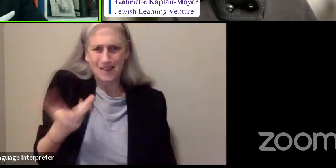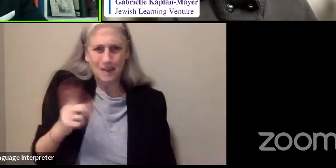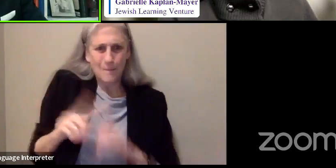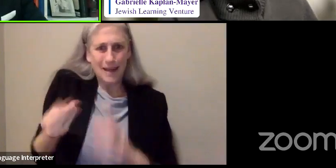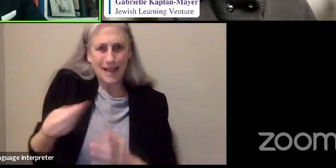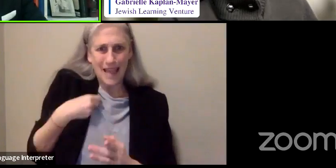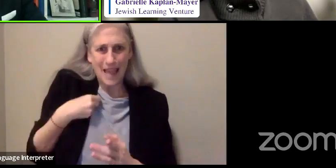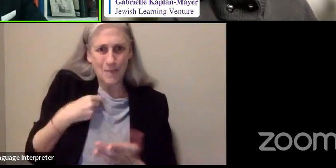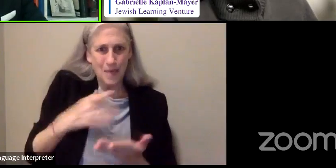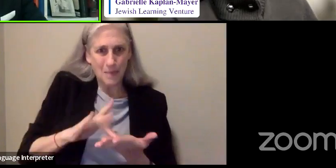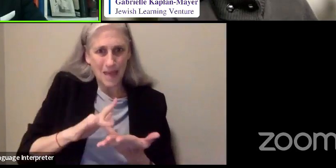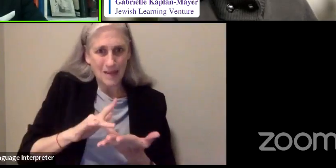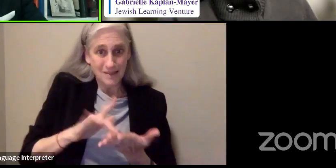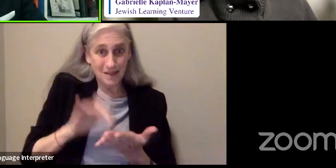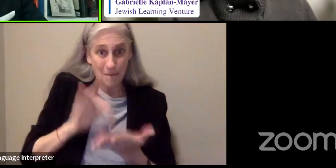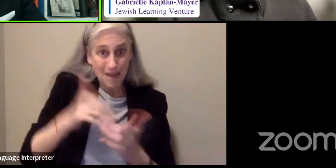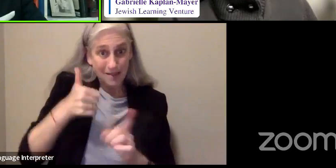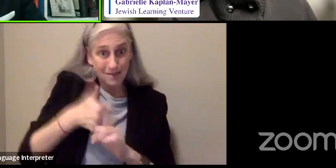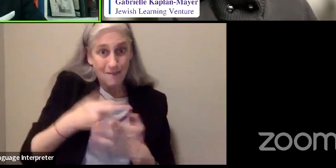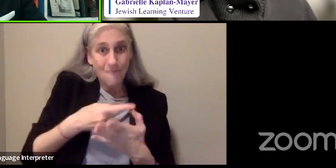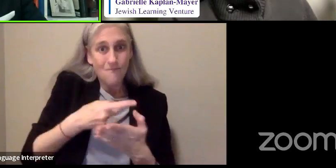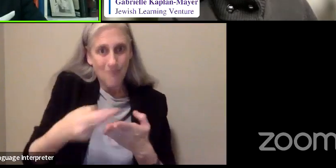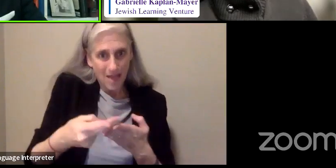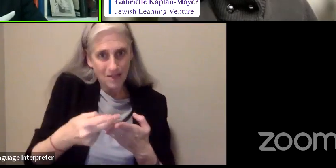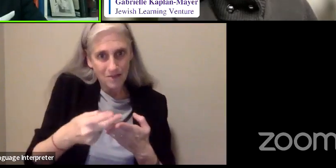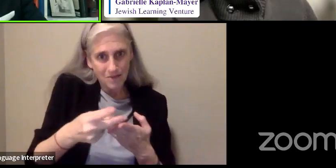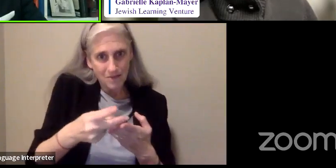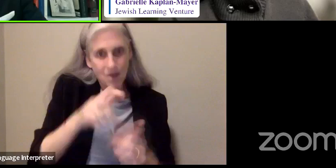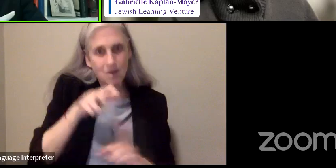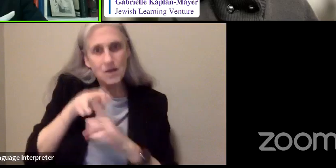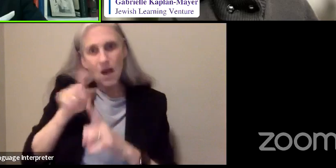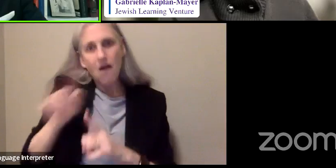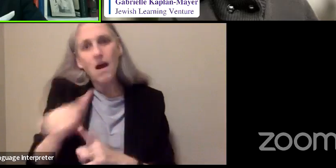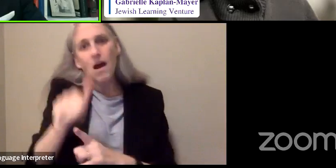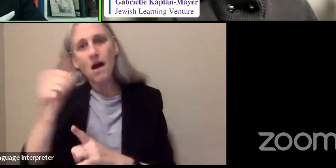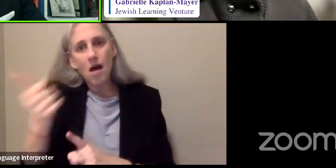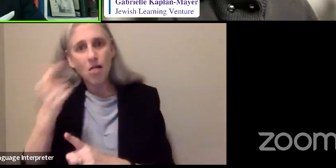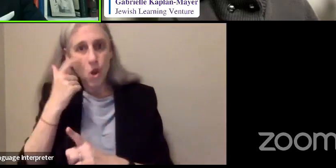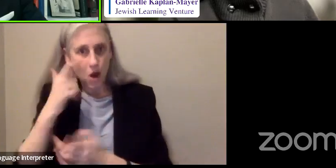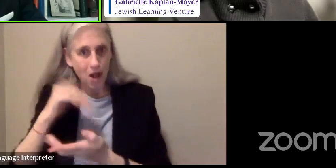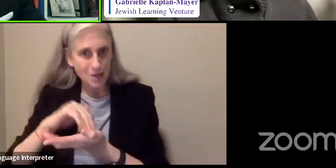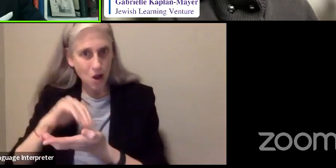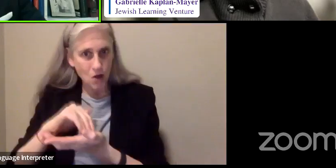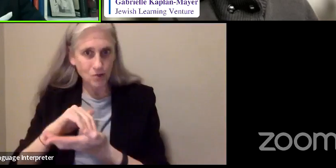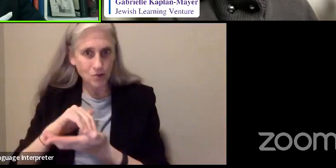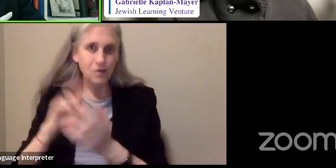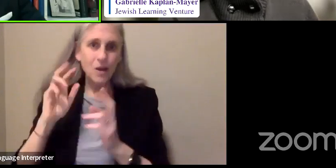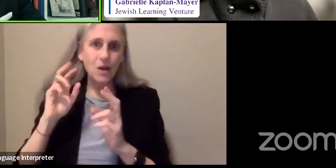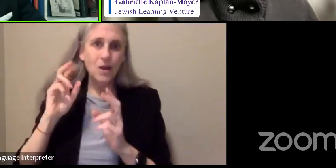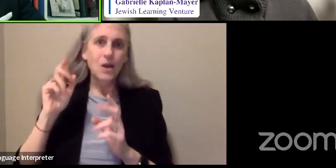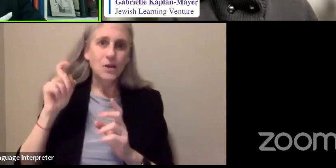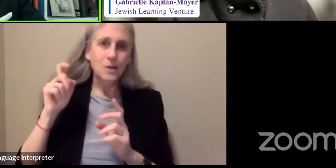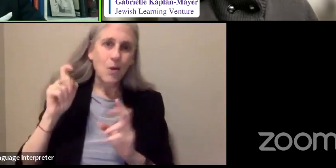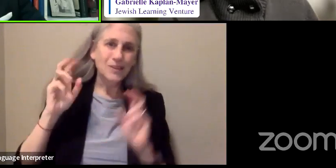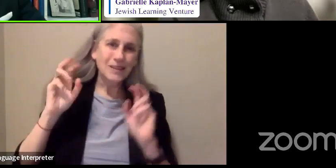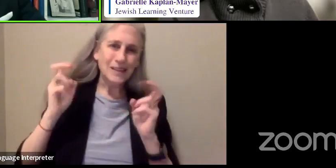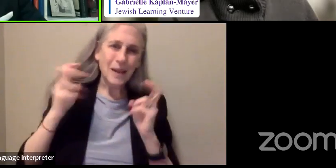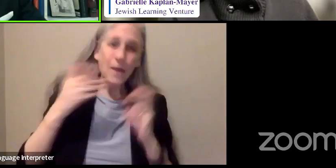failing, I went to another ophthalmologist who was allegedly the best doctor in Erie County.